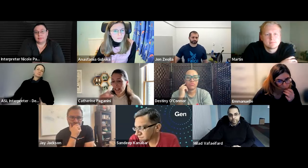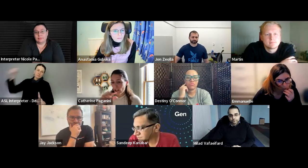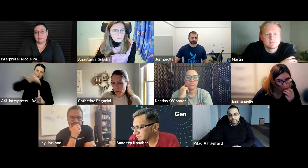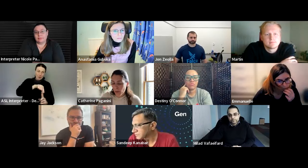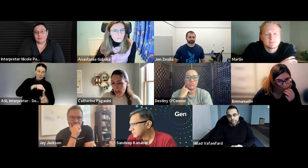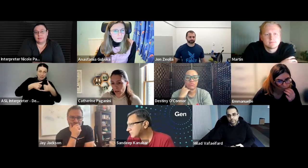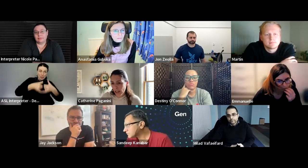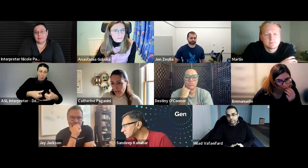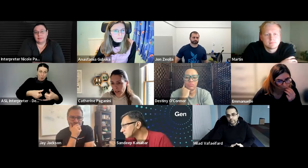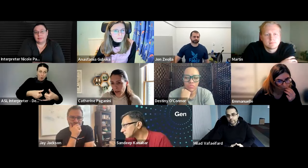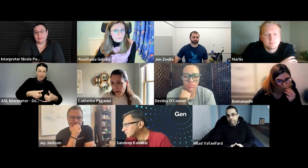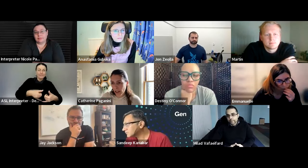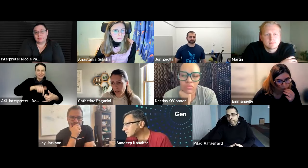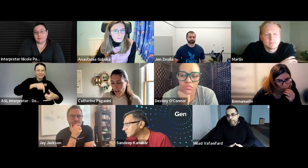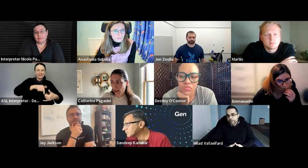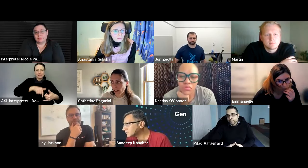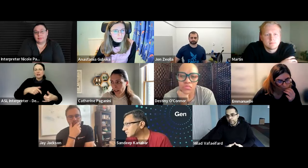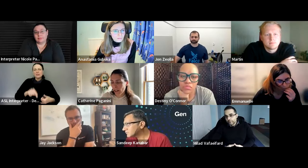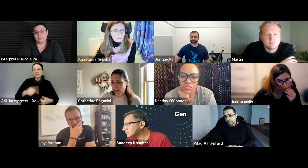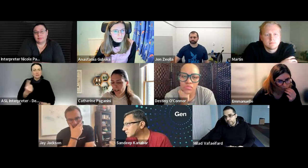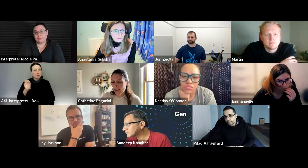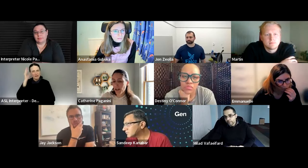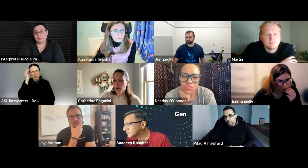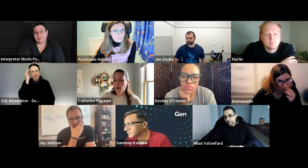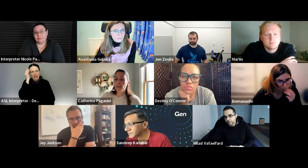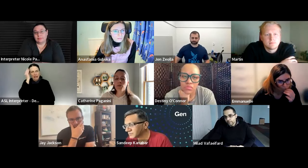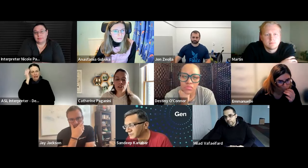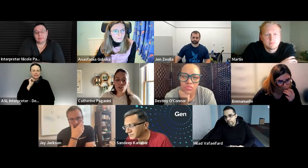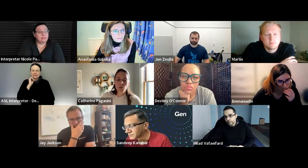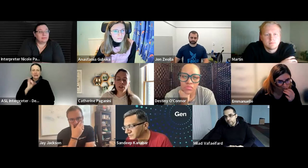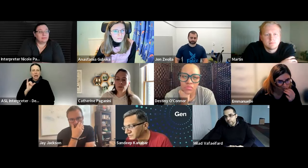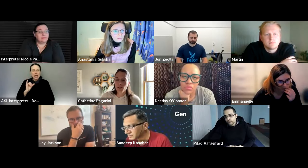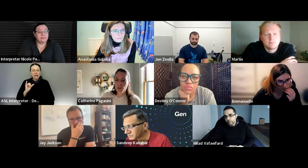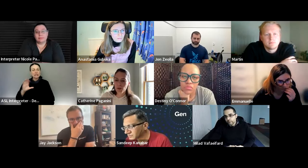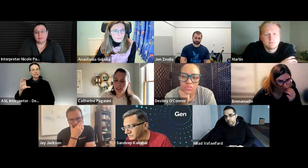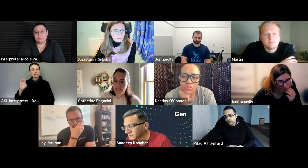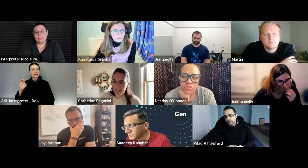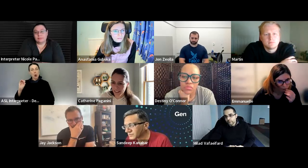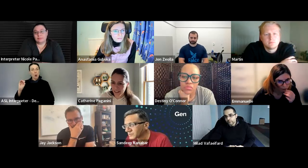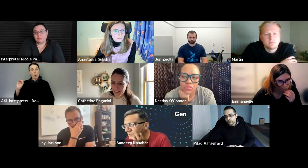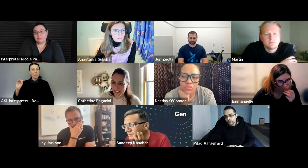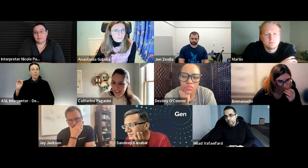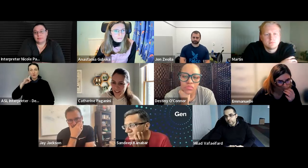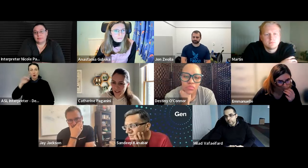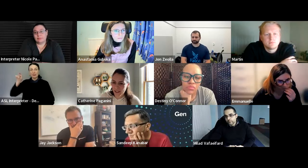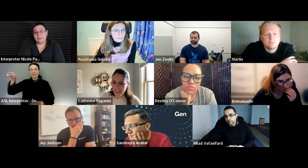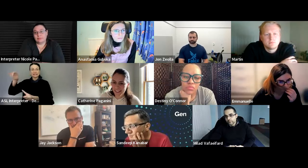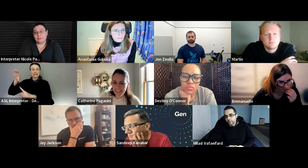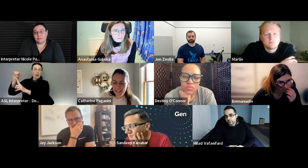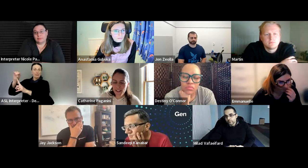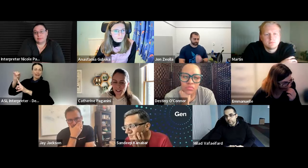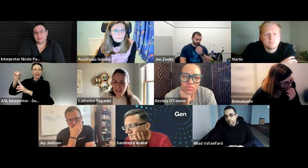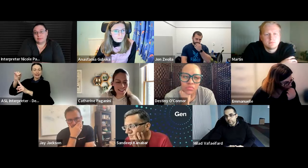award so i think like that's something we have to kind of think about like it's not like the ceo of a company should be able to uh